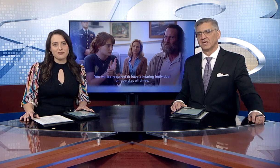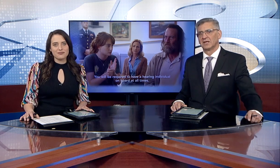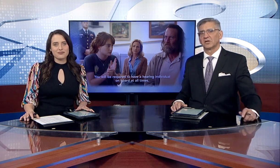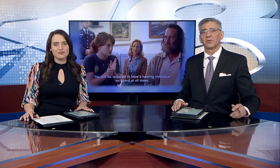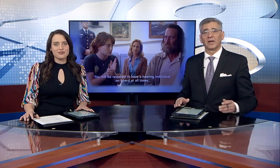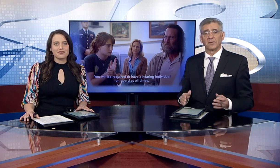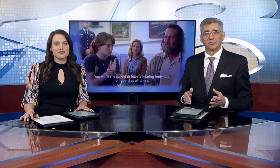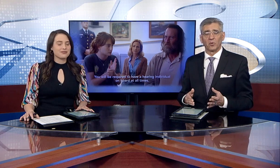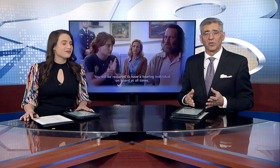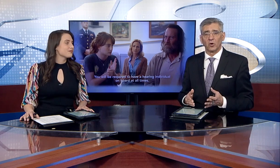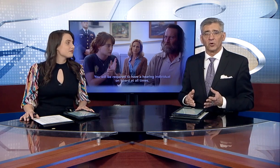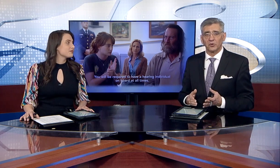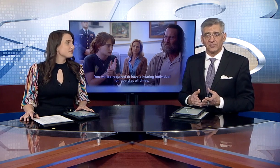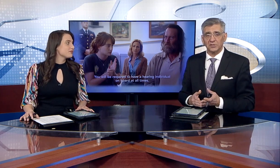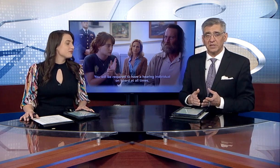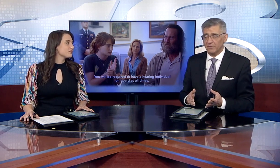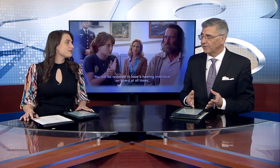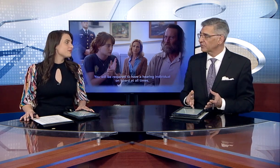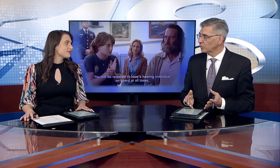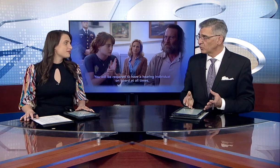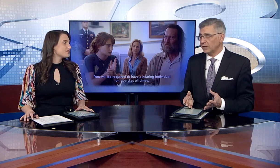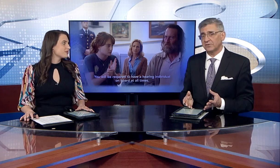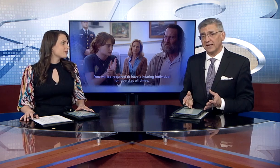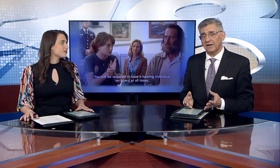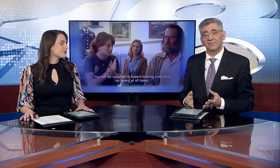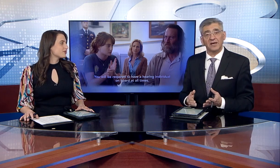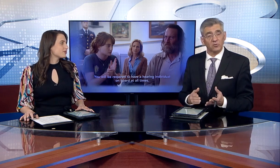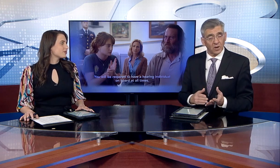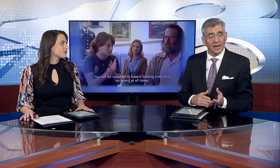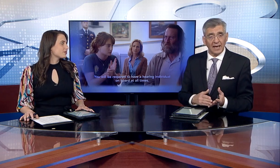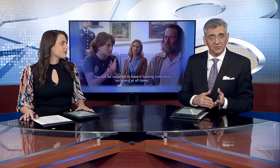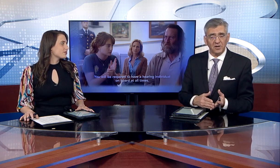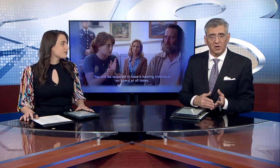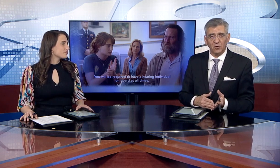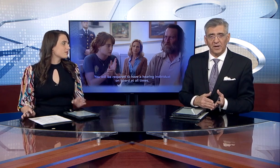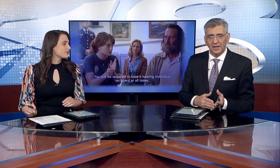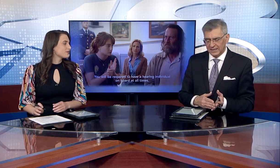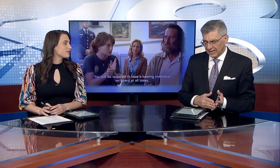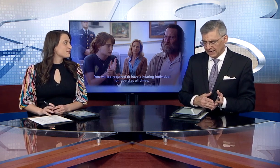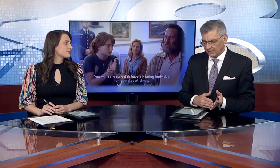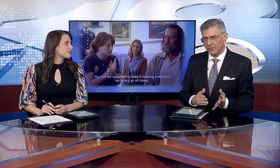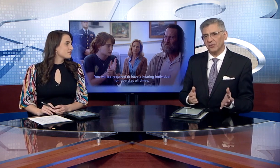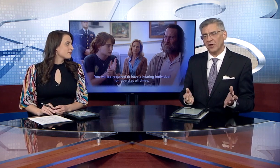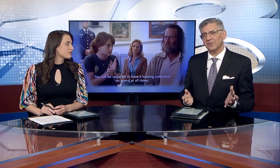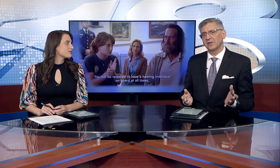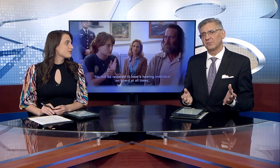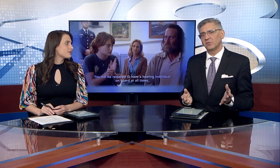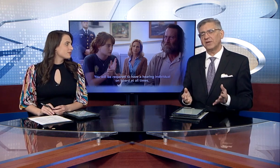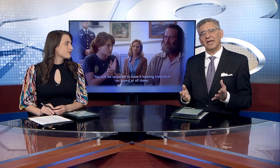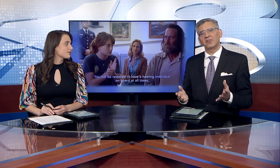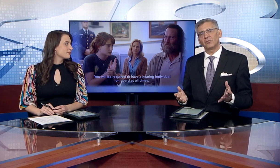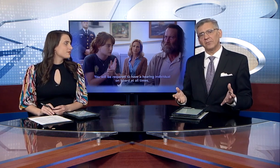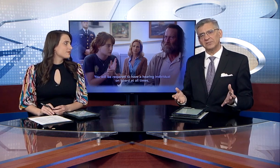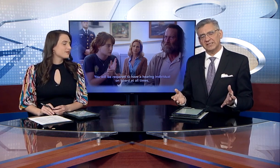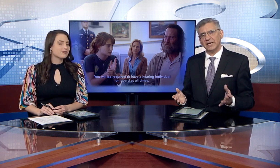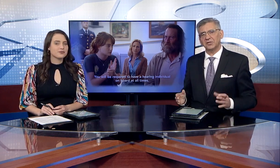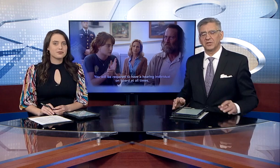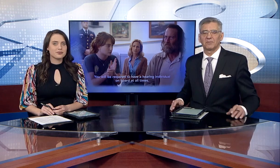Katrina Lim spoke with a local university professor who is deaf, as well as a CODA, about their thoughts on the movie and the representation it